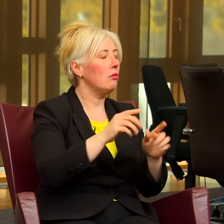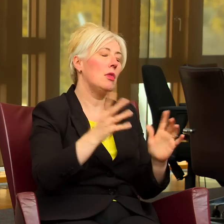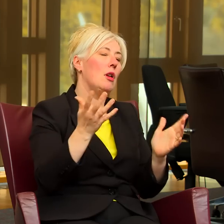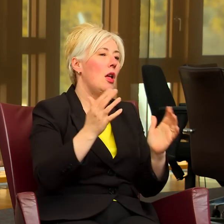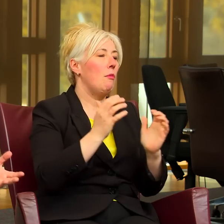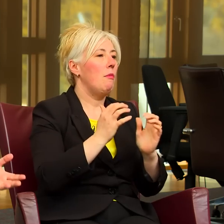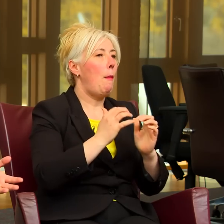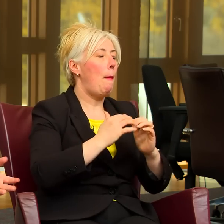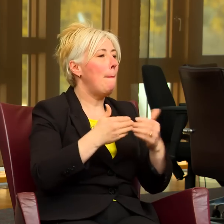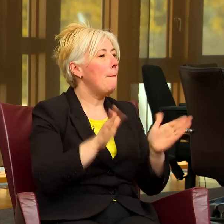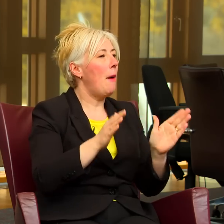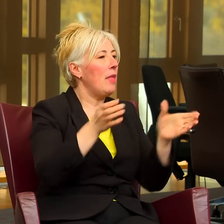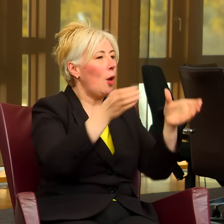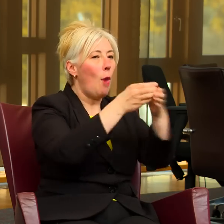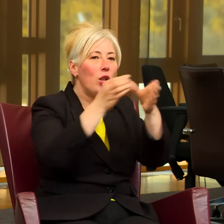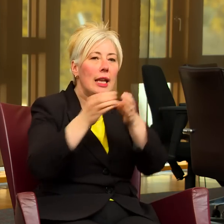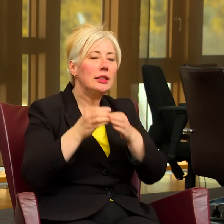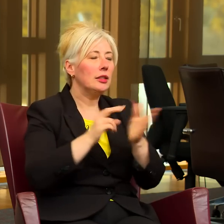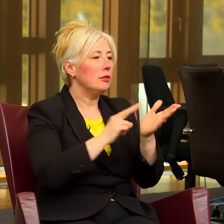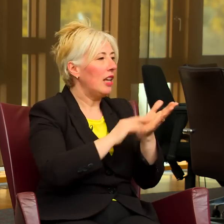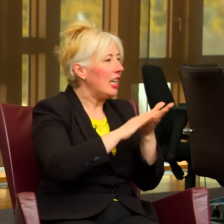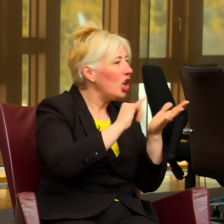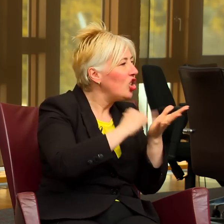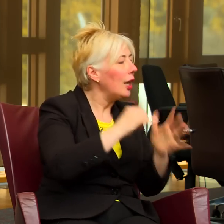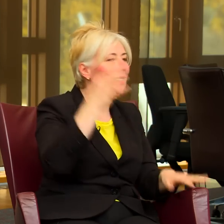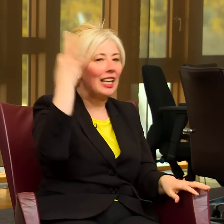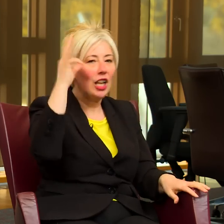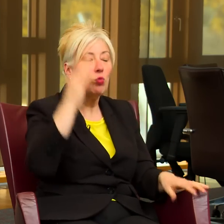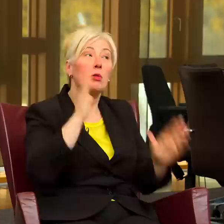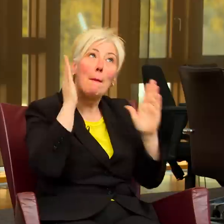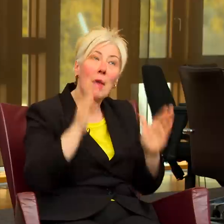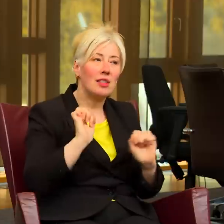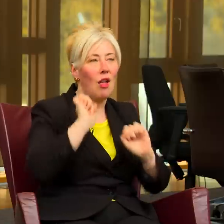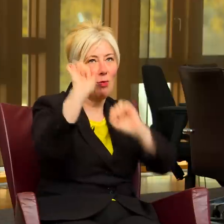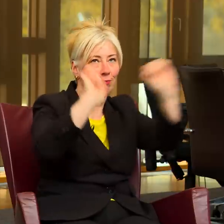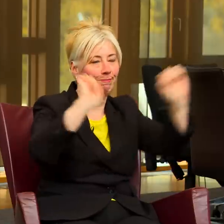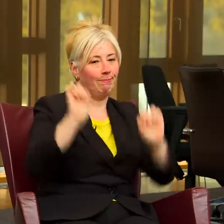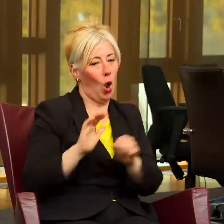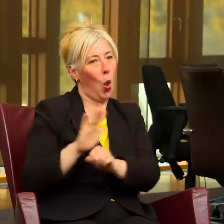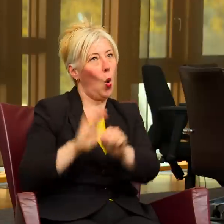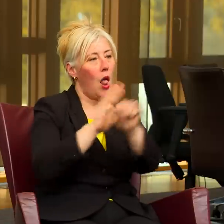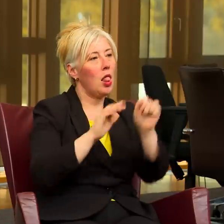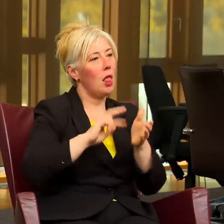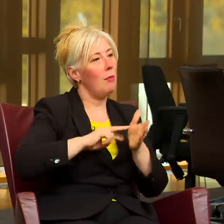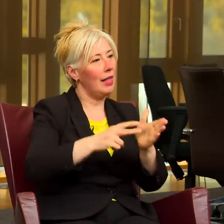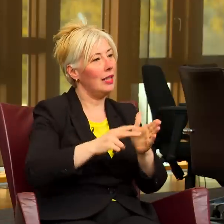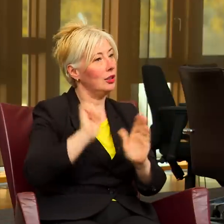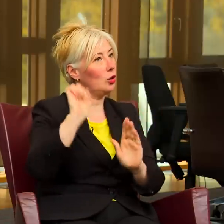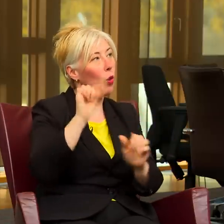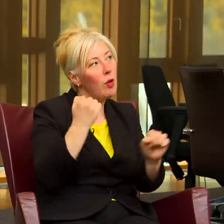Service, local authorities for example, will publish local plans about what they will do to ensure that services meet the needs